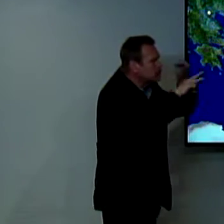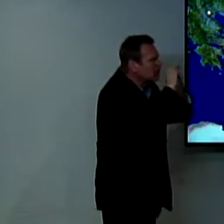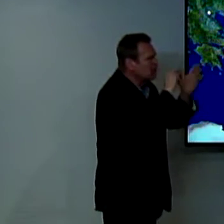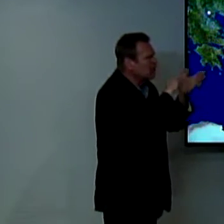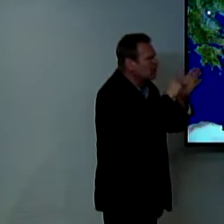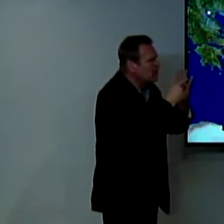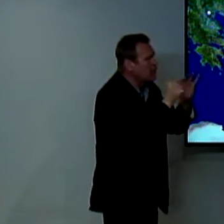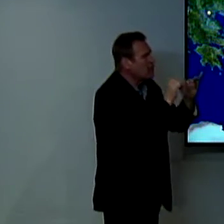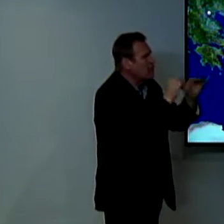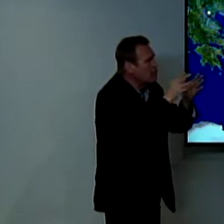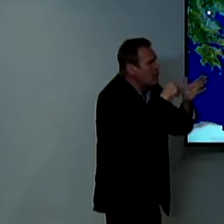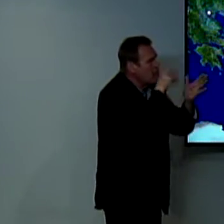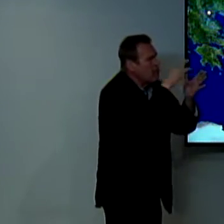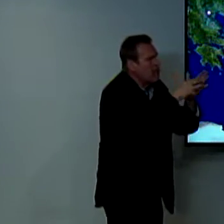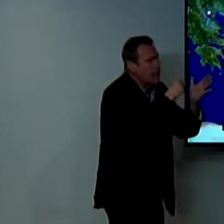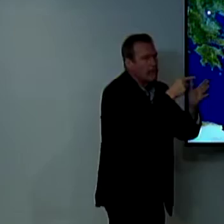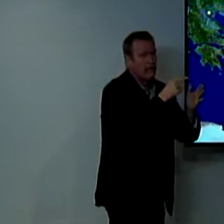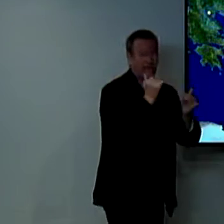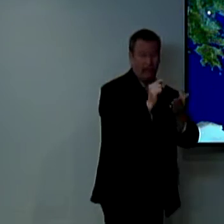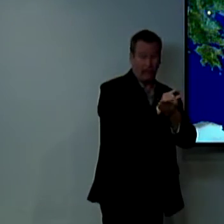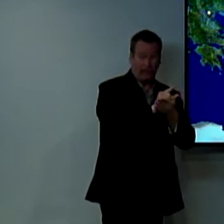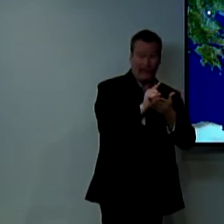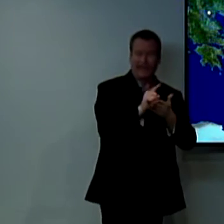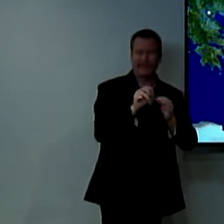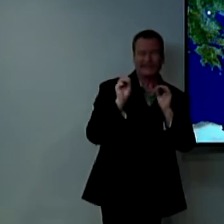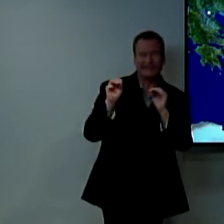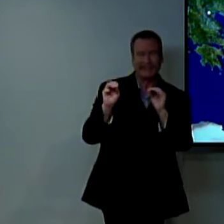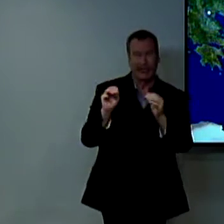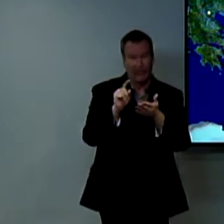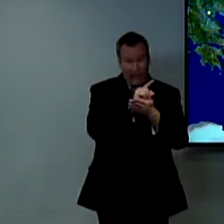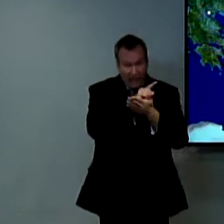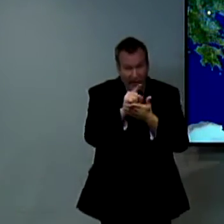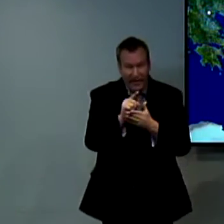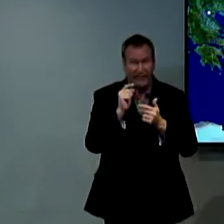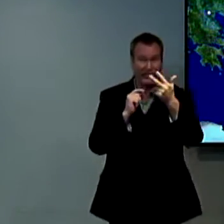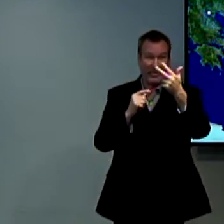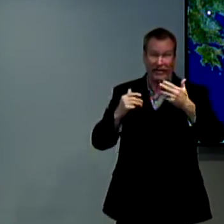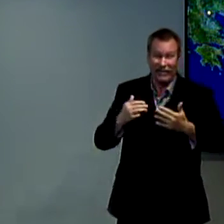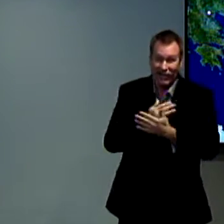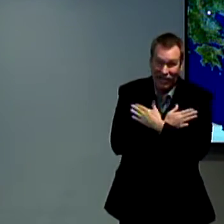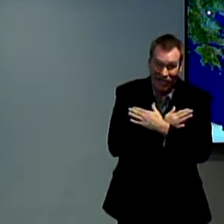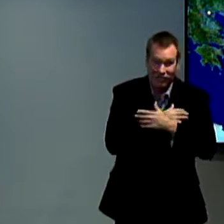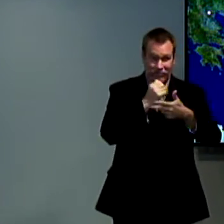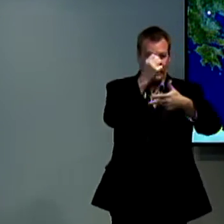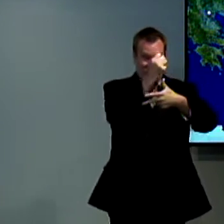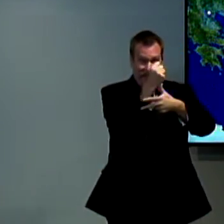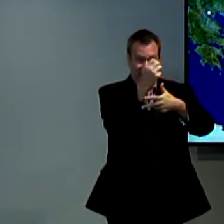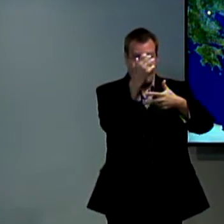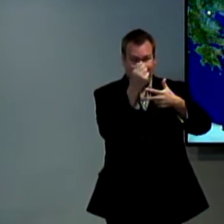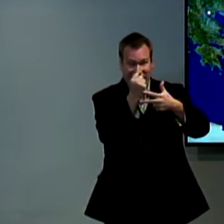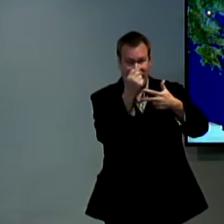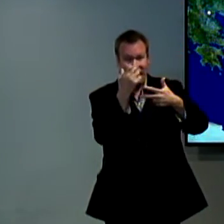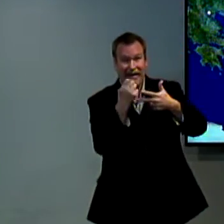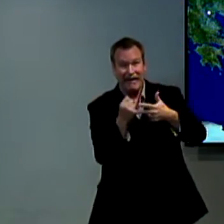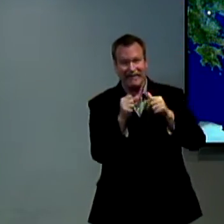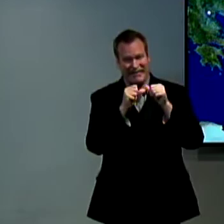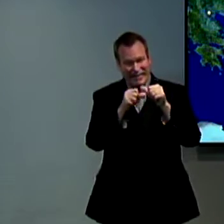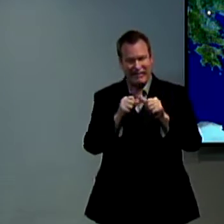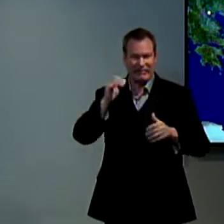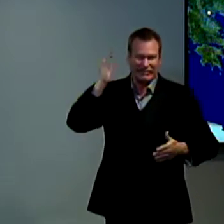to learn more to take in more of what he was teaching because for a week he would teach and then you know the three sabbaths he would preach as well